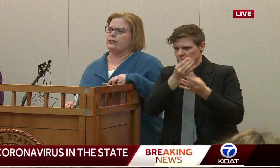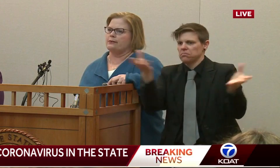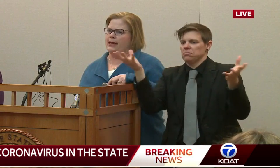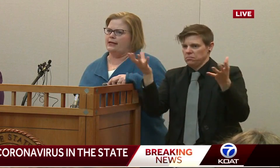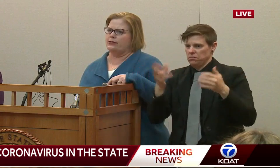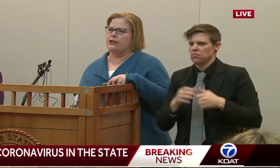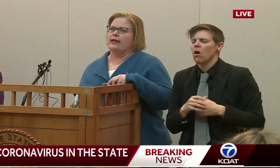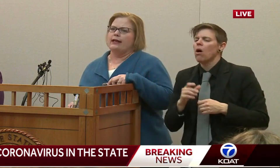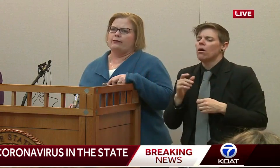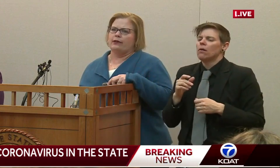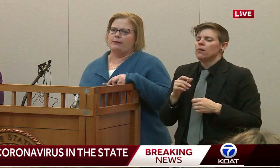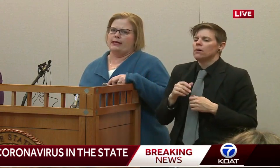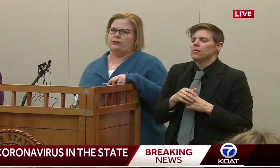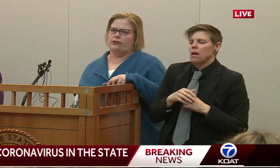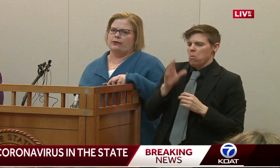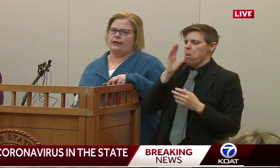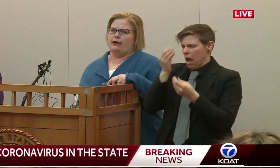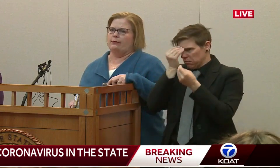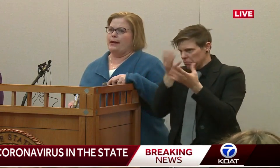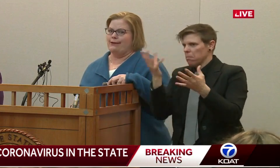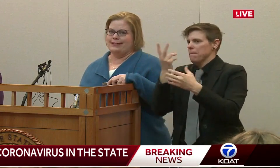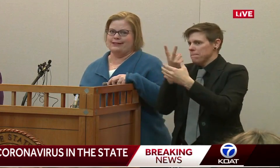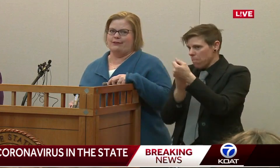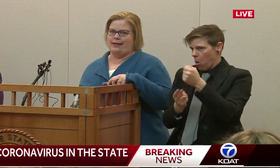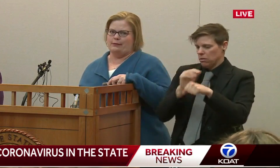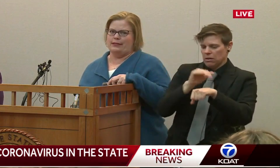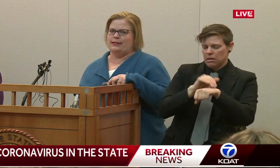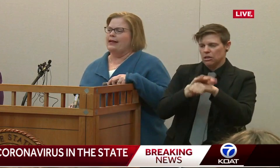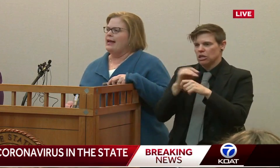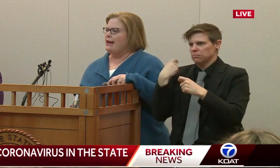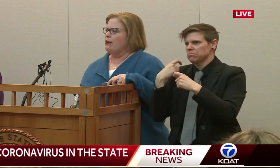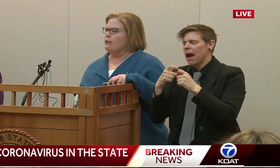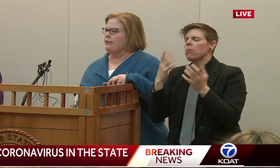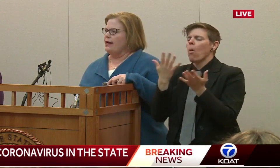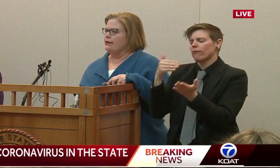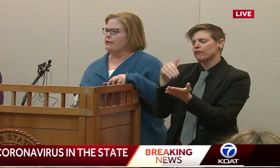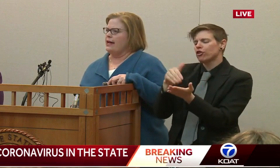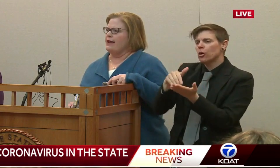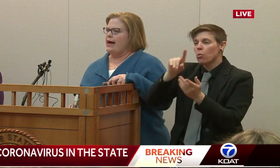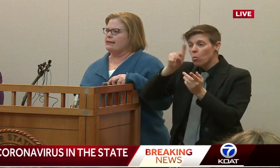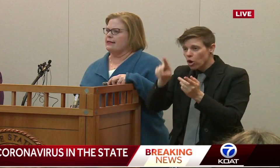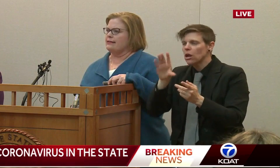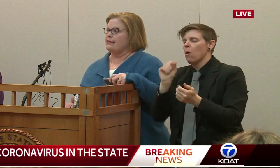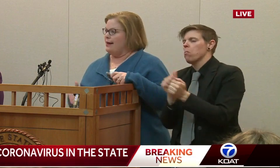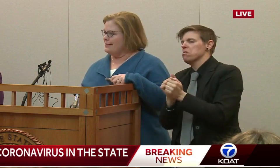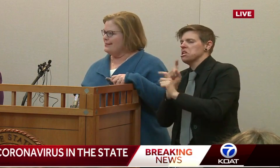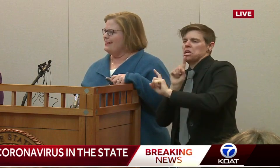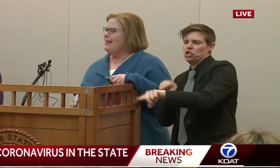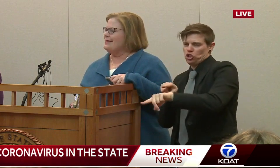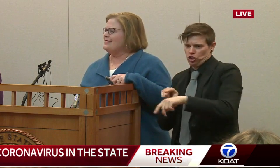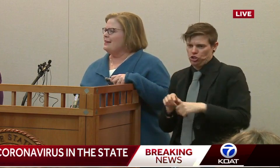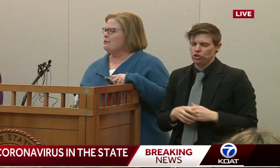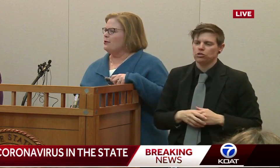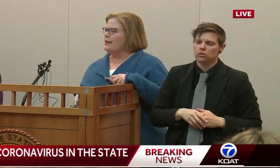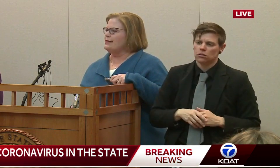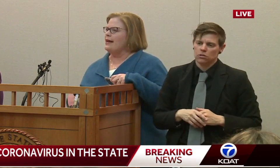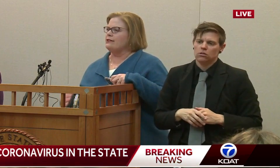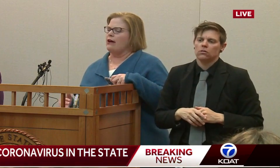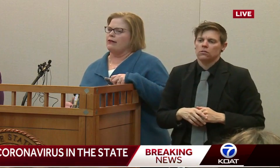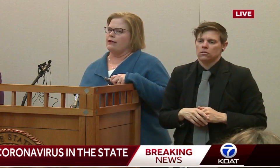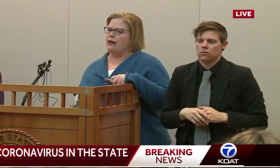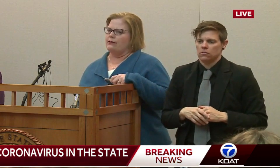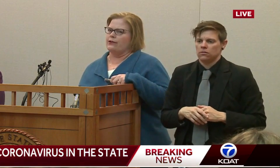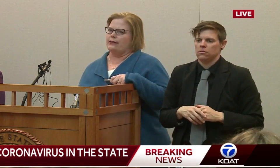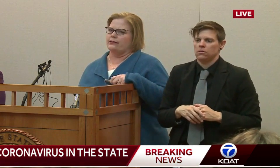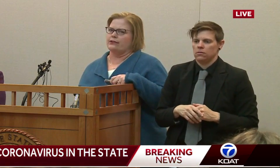both in English and Spanish, and really making sure that our parents, our families, and our providers have access to us as state employees